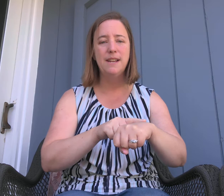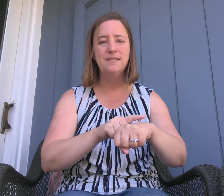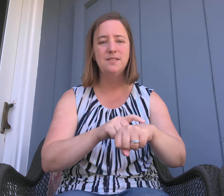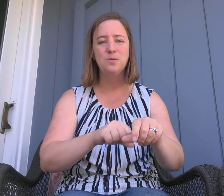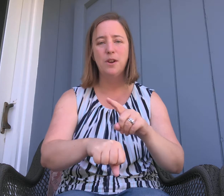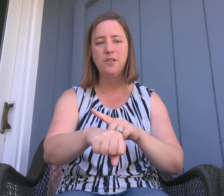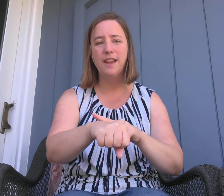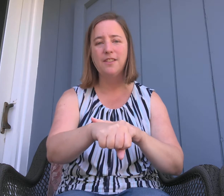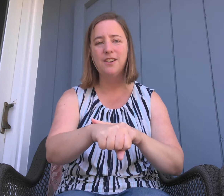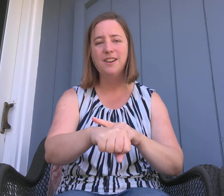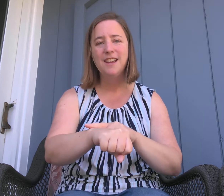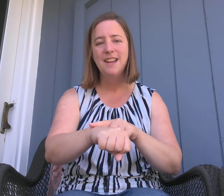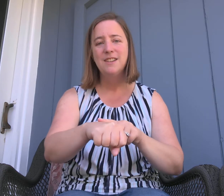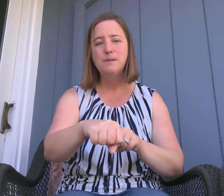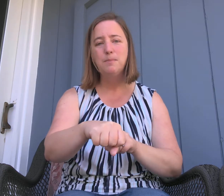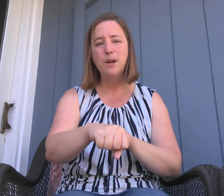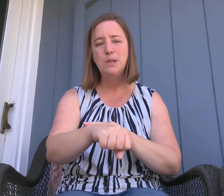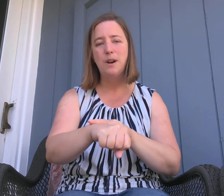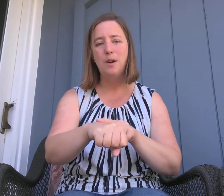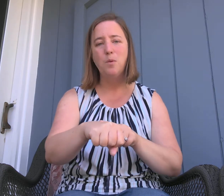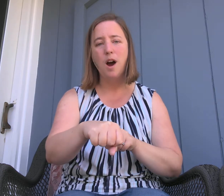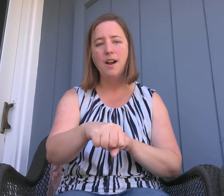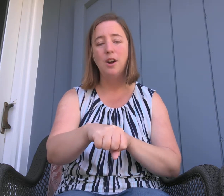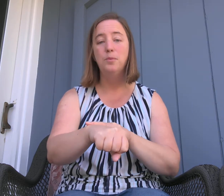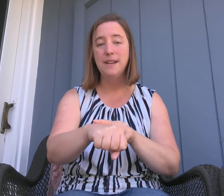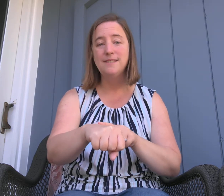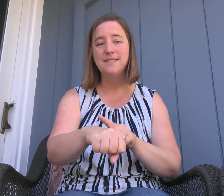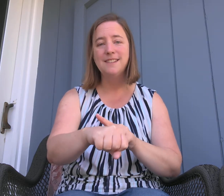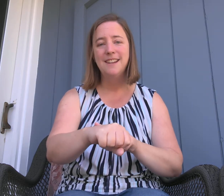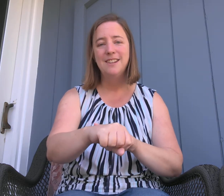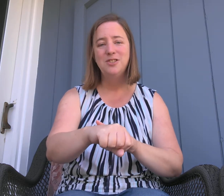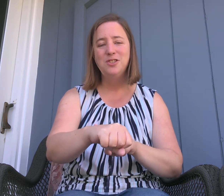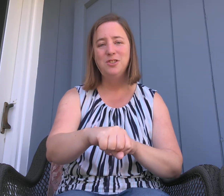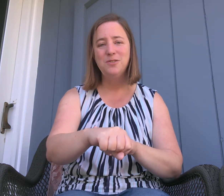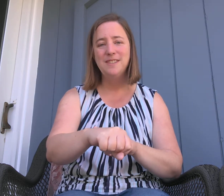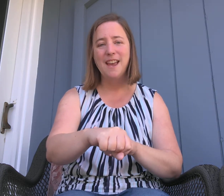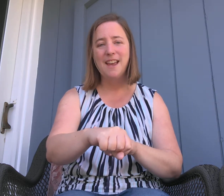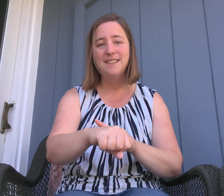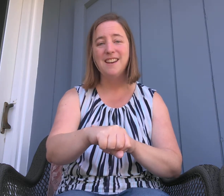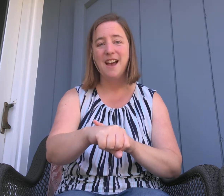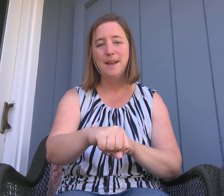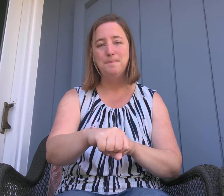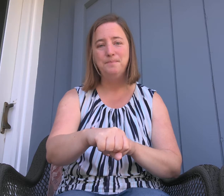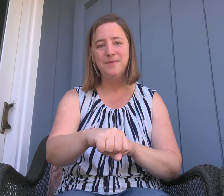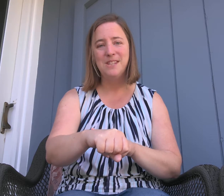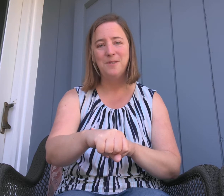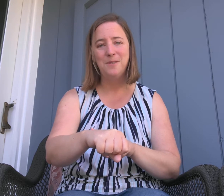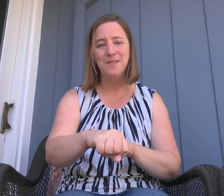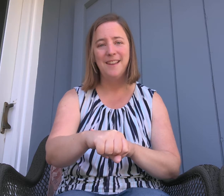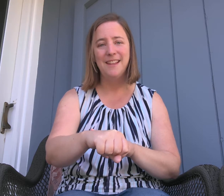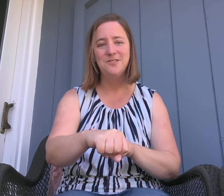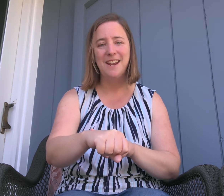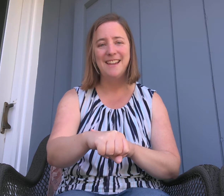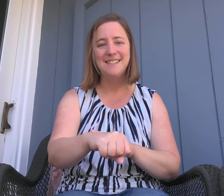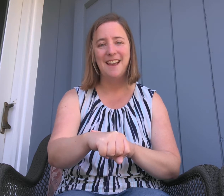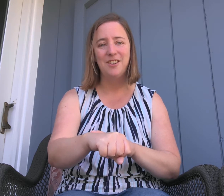wrists, one or the other. So we point to our wrist to say time. So let's try that together.